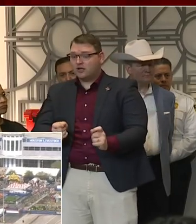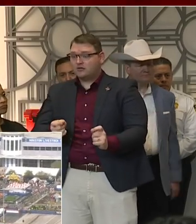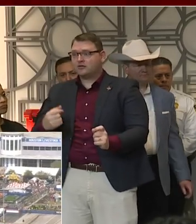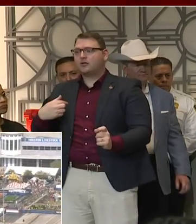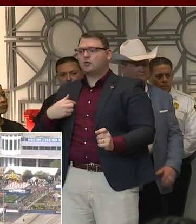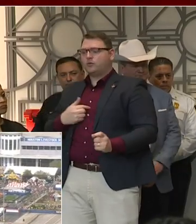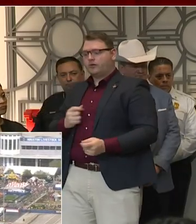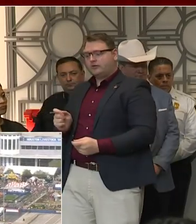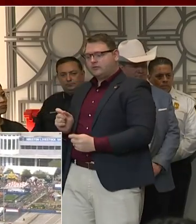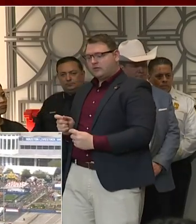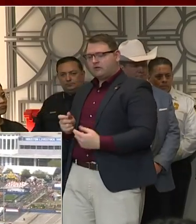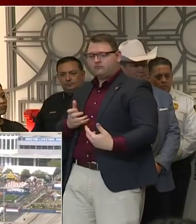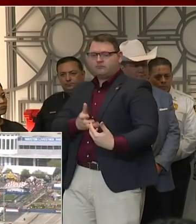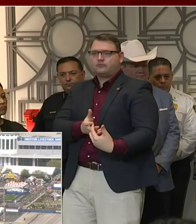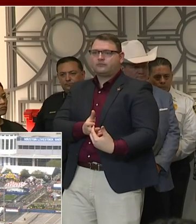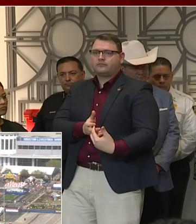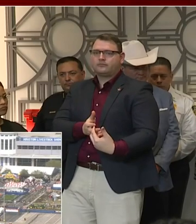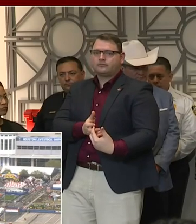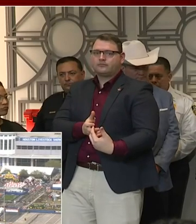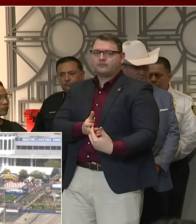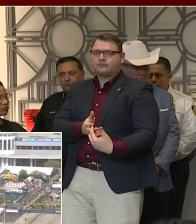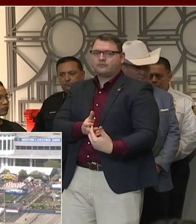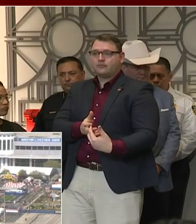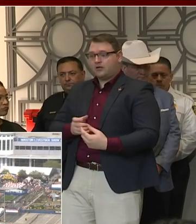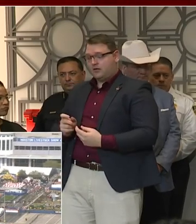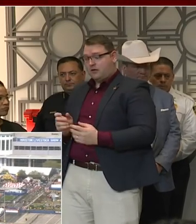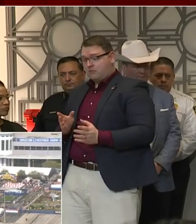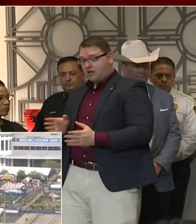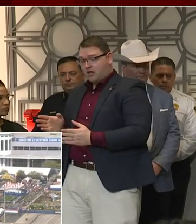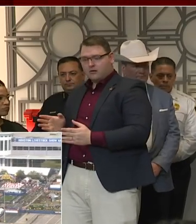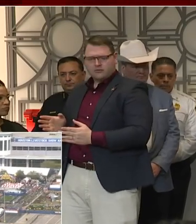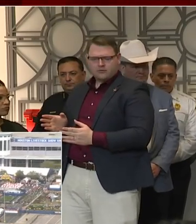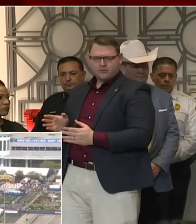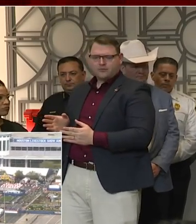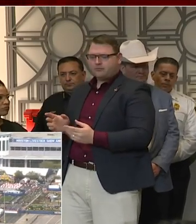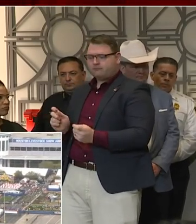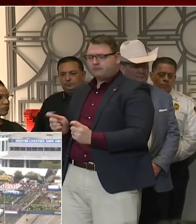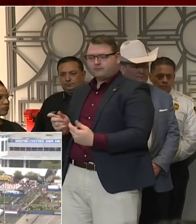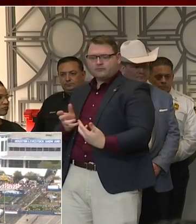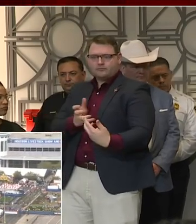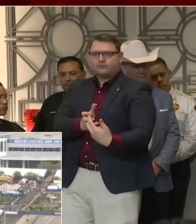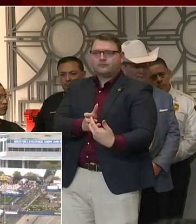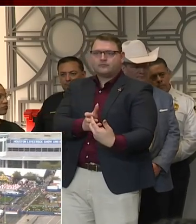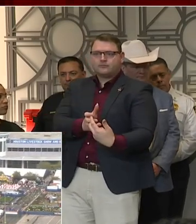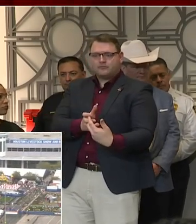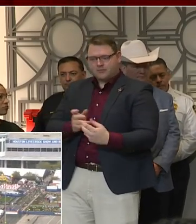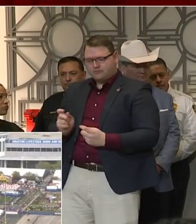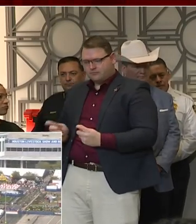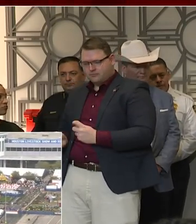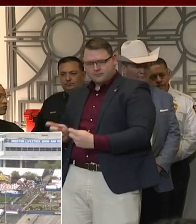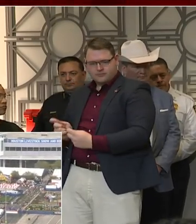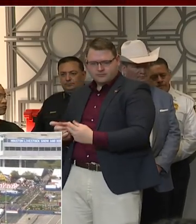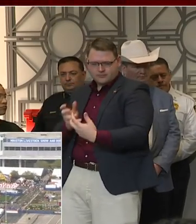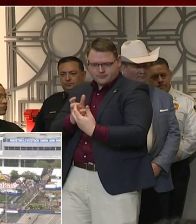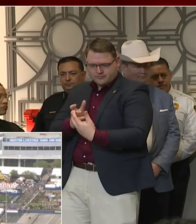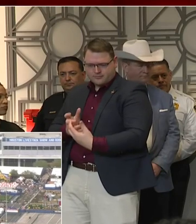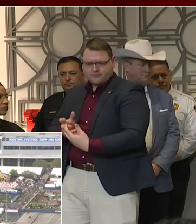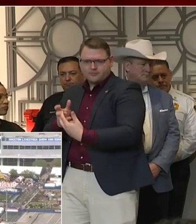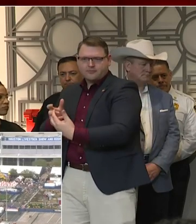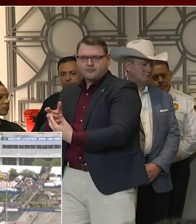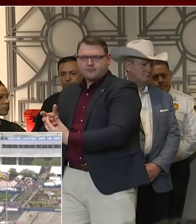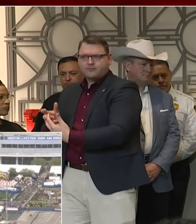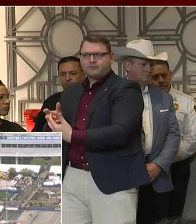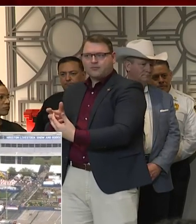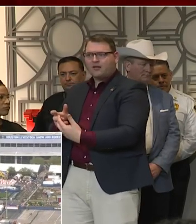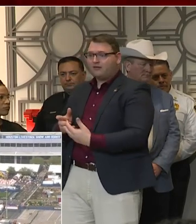would have to change to correspond to those facts. And the situation is still fluid. But the goal in the city